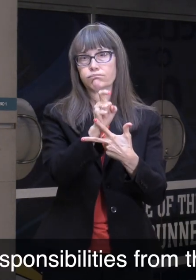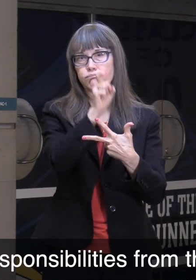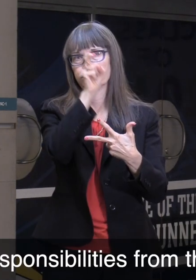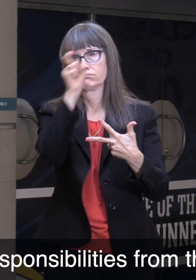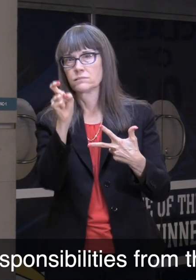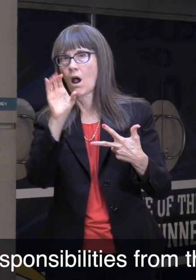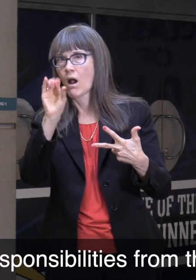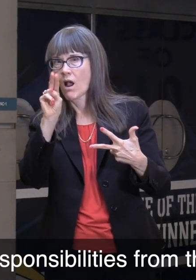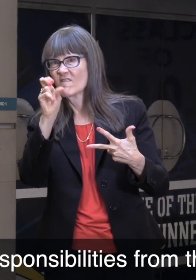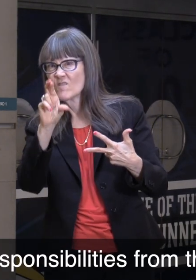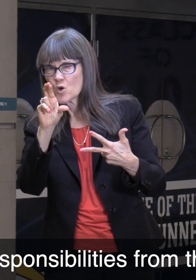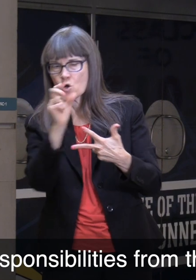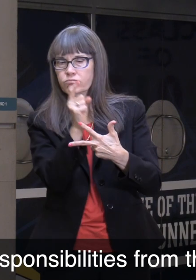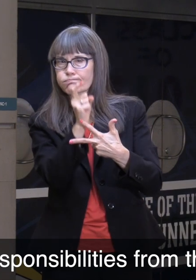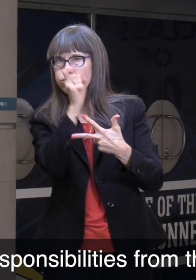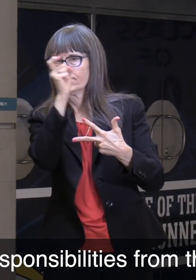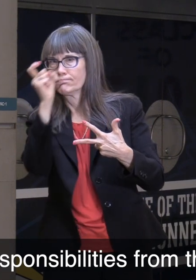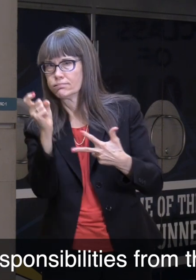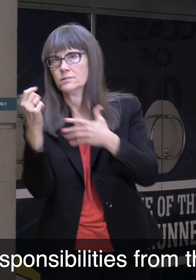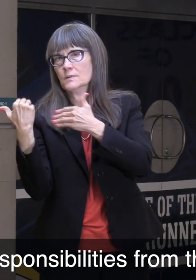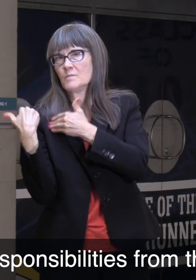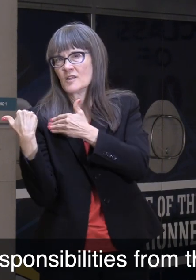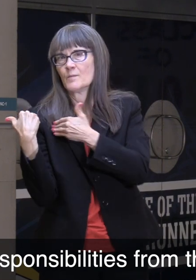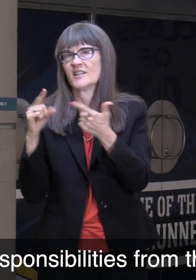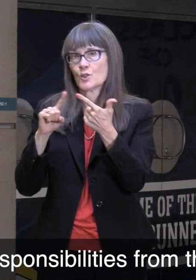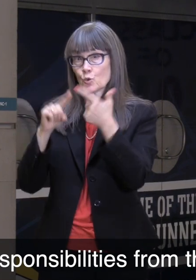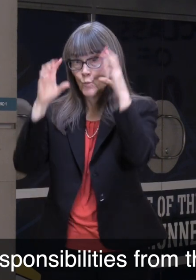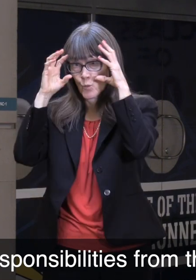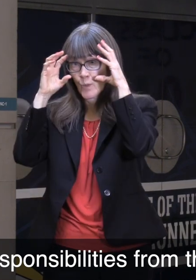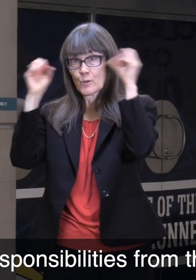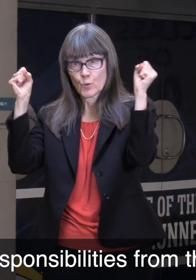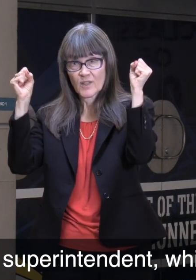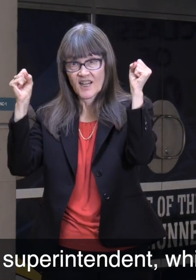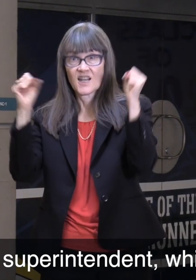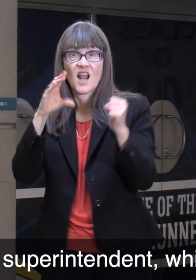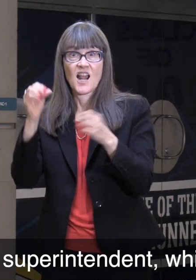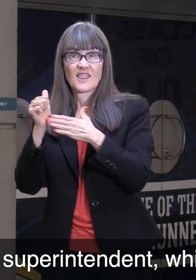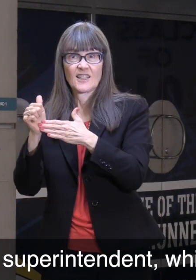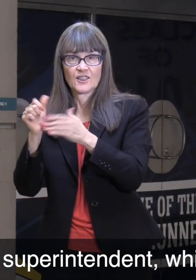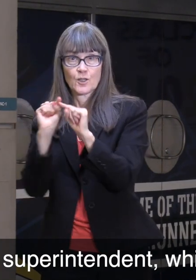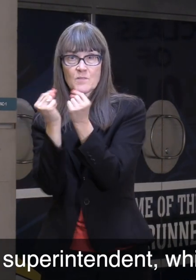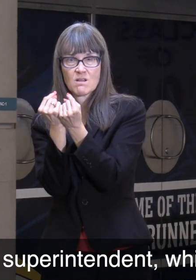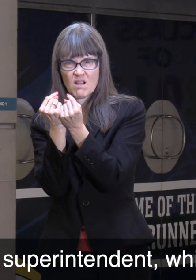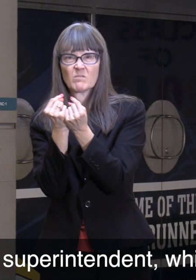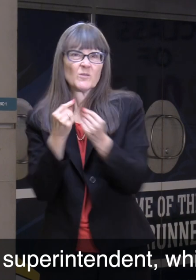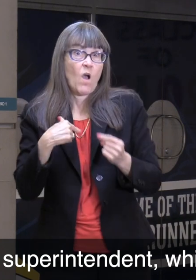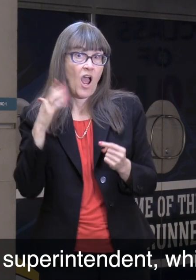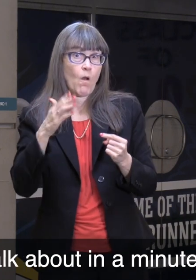will confer responsibilities from that category onto the Superintendent, which I will